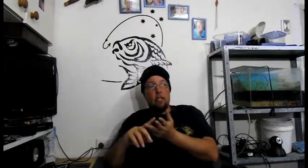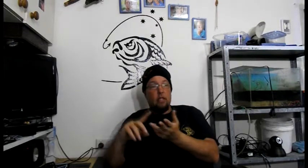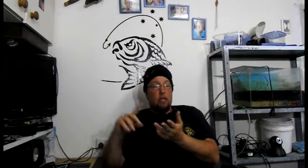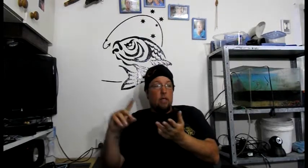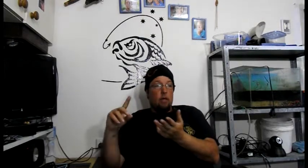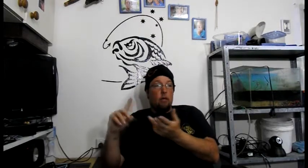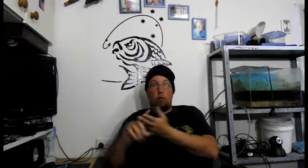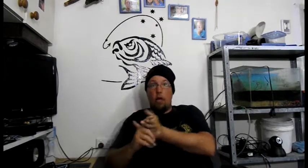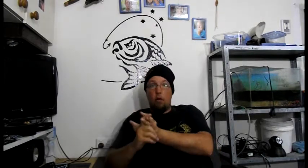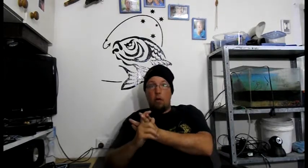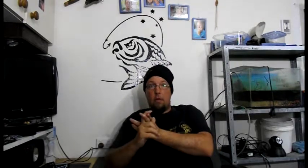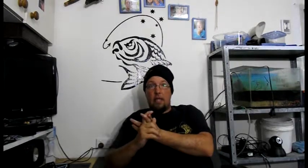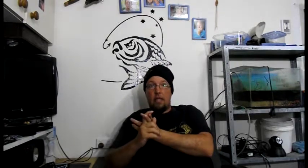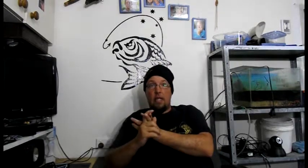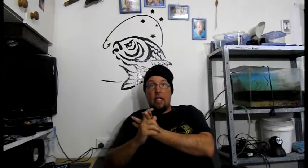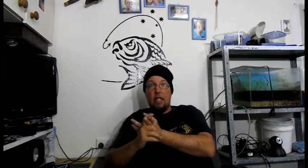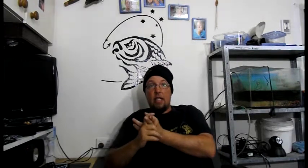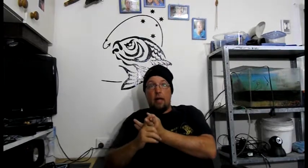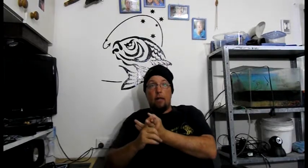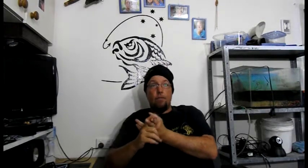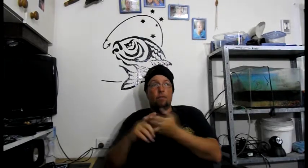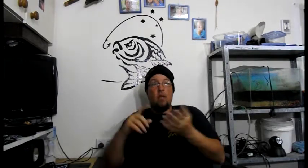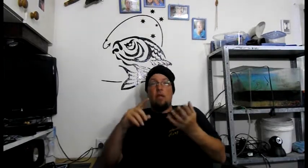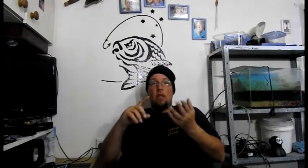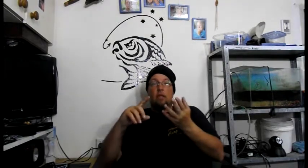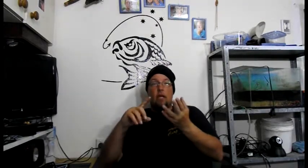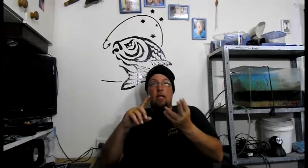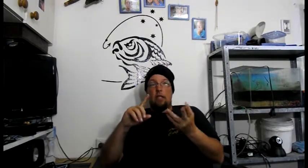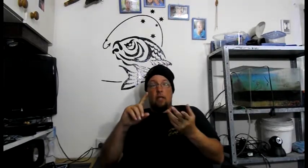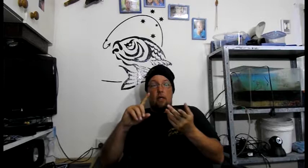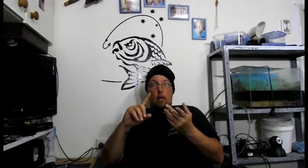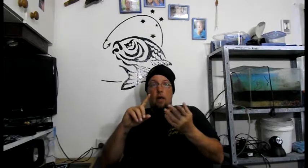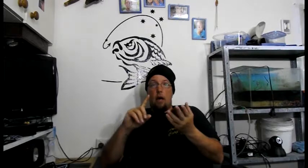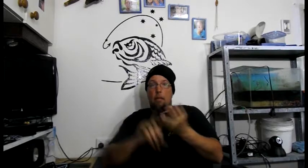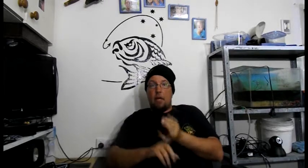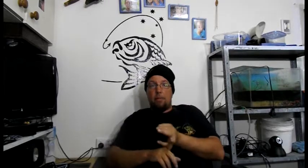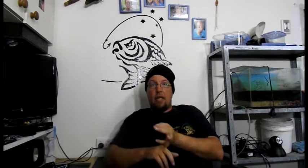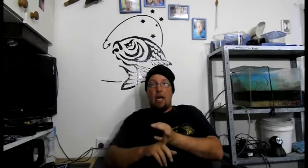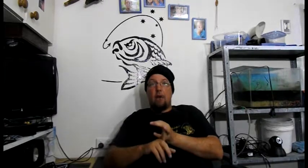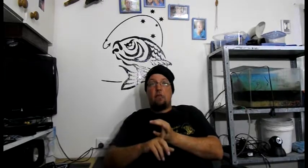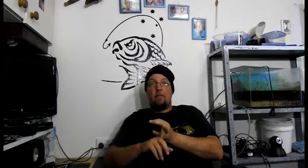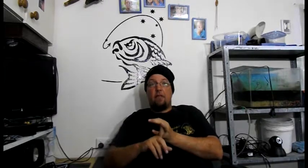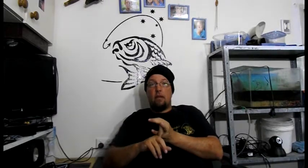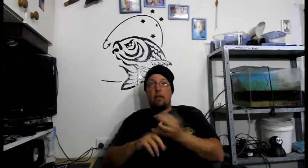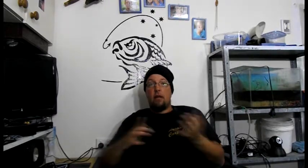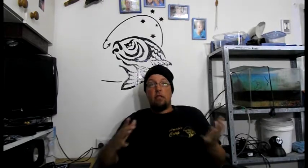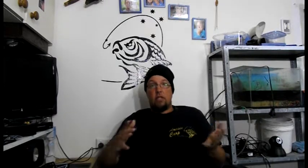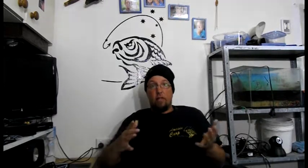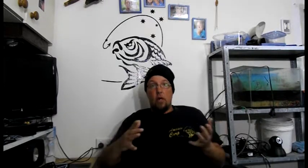will no longer be there to eat the young. There's a much bigger area for them now to survive.